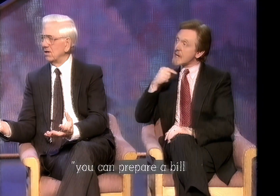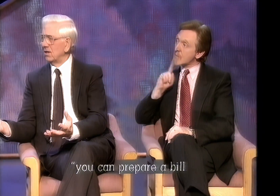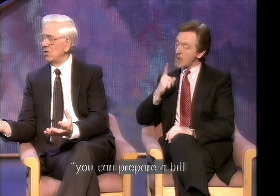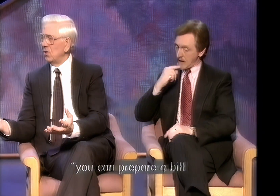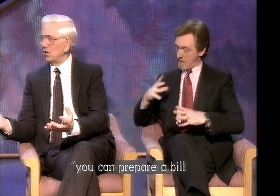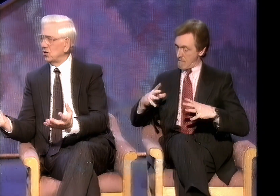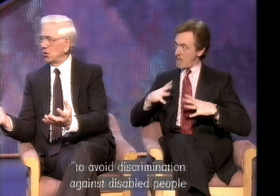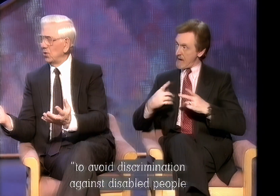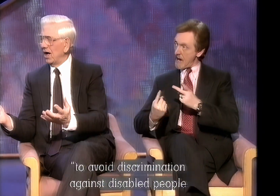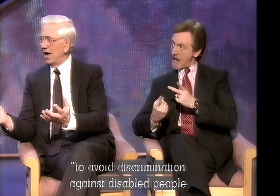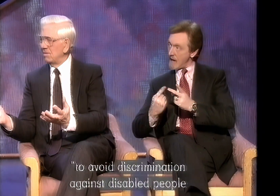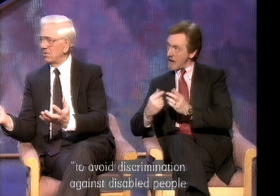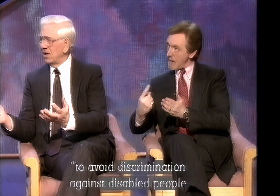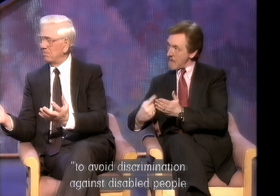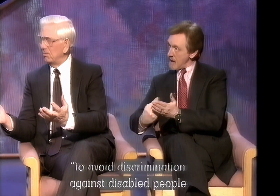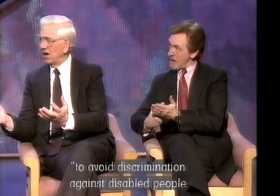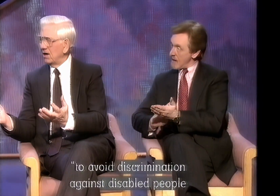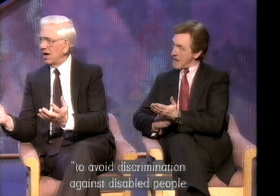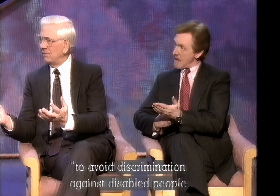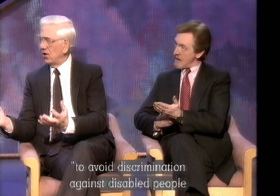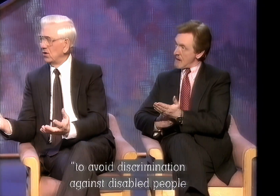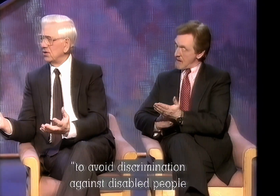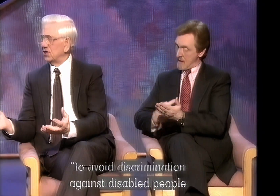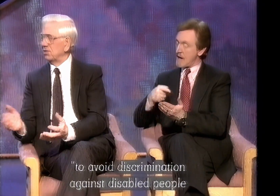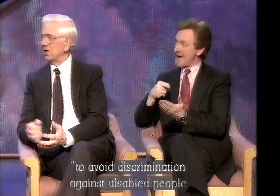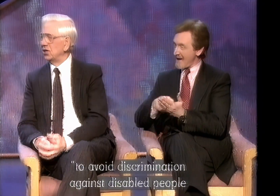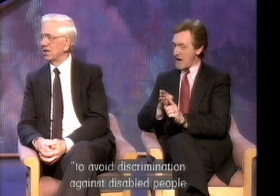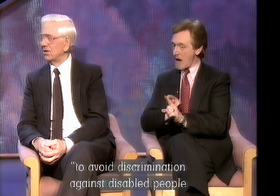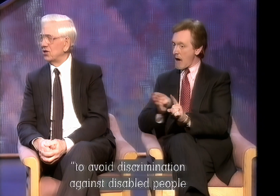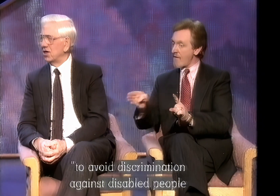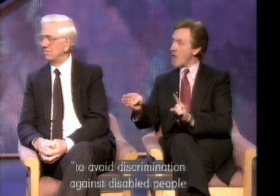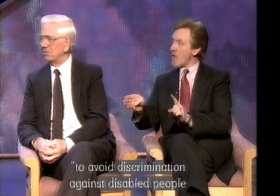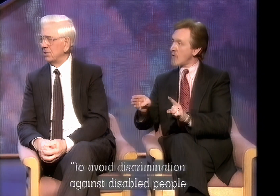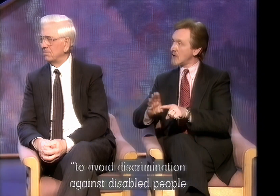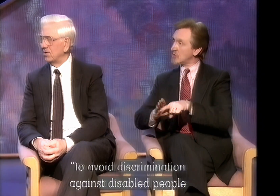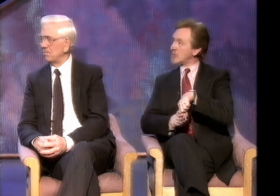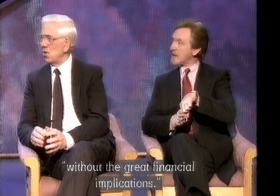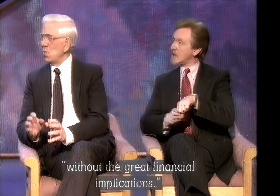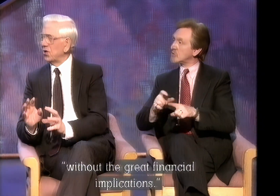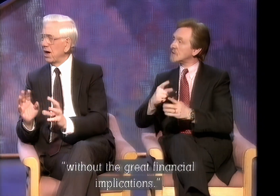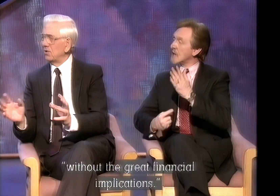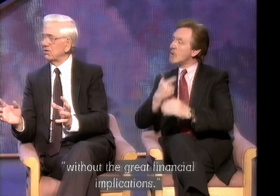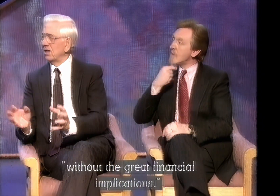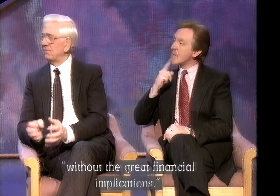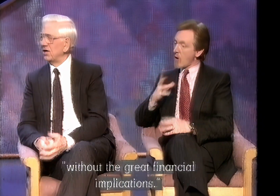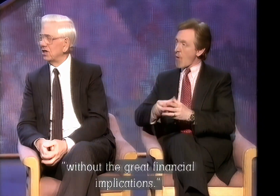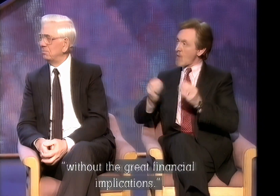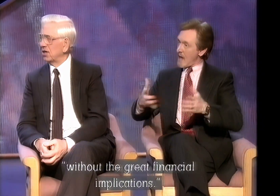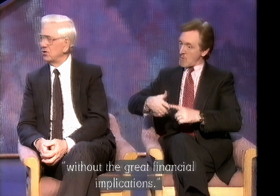to avoid discrimination against disabled people without the great financial implications.